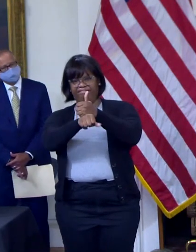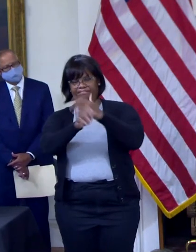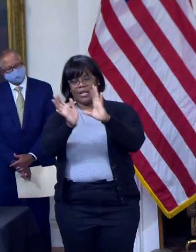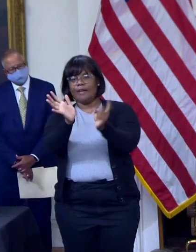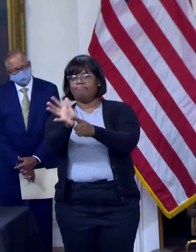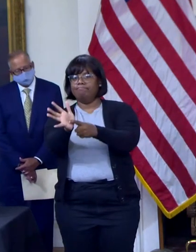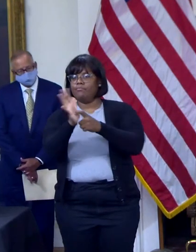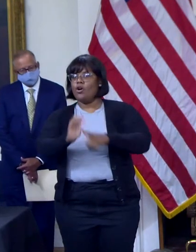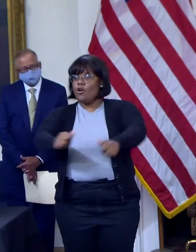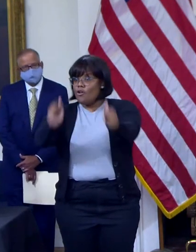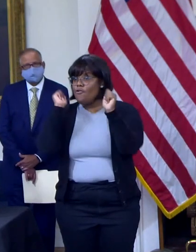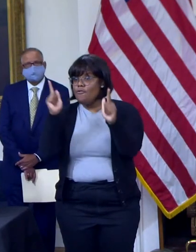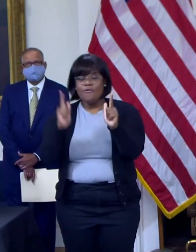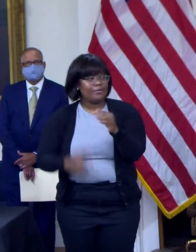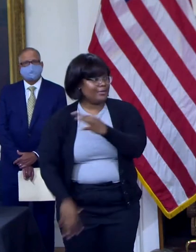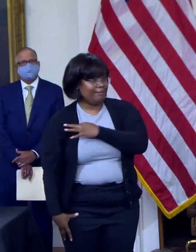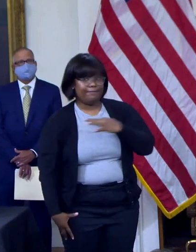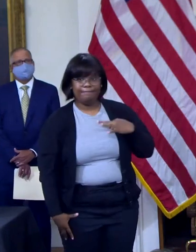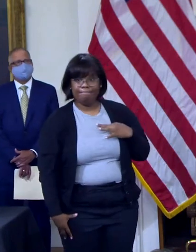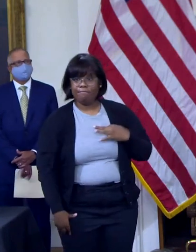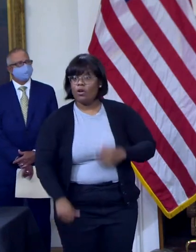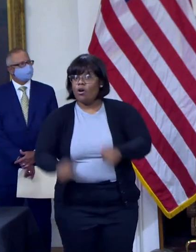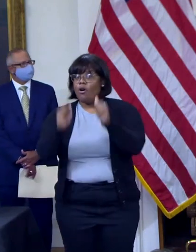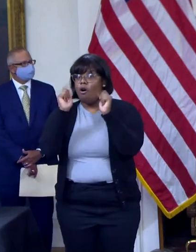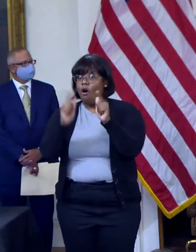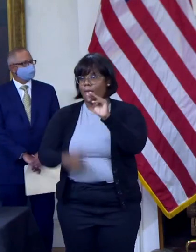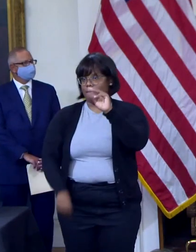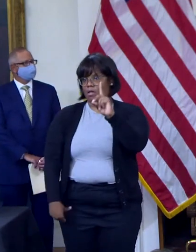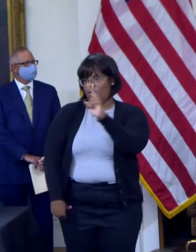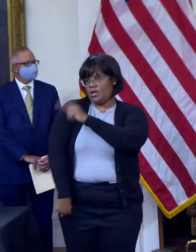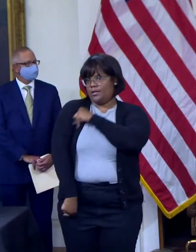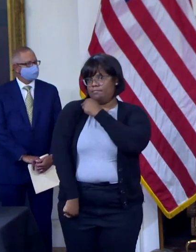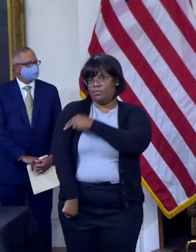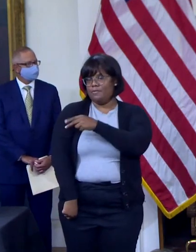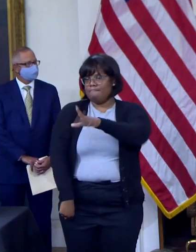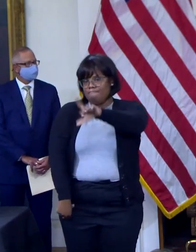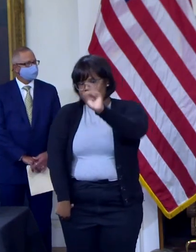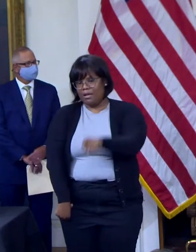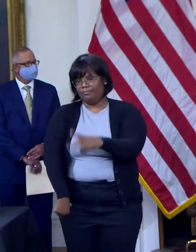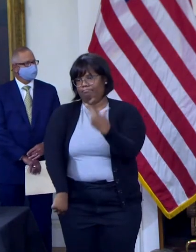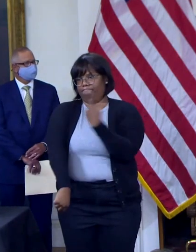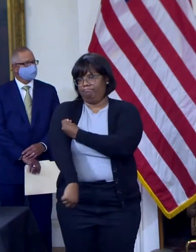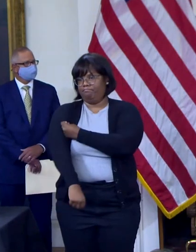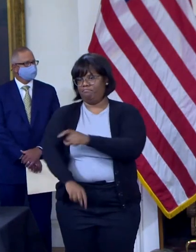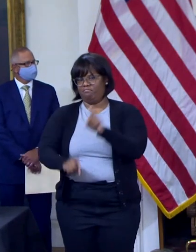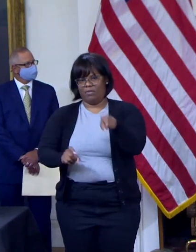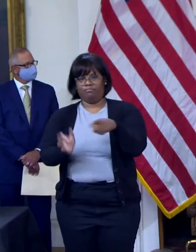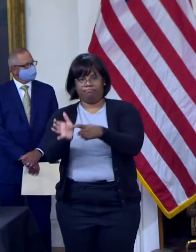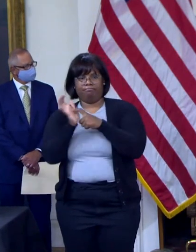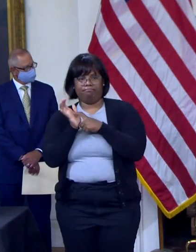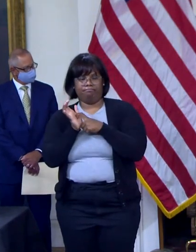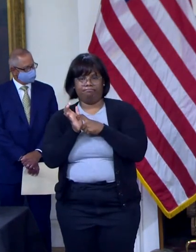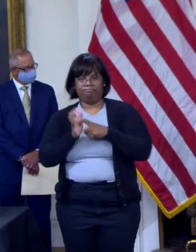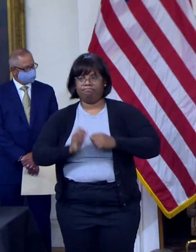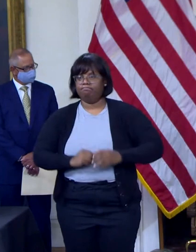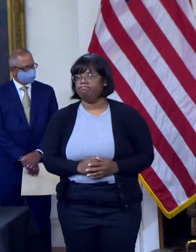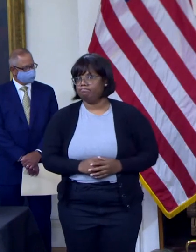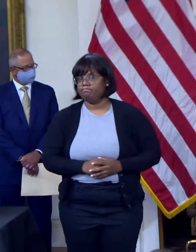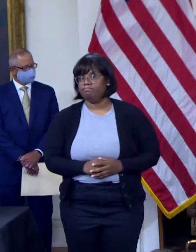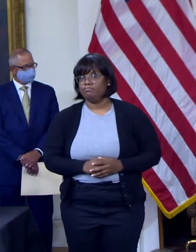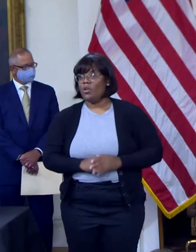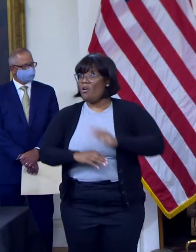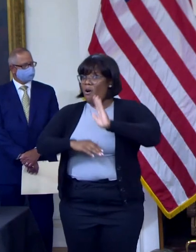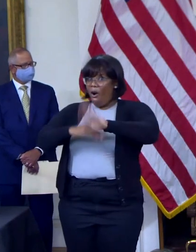These new requirements for both nursing home and hospital employees will take effect immediately. All these employees are